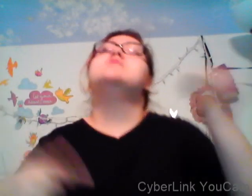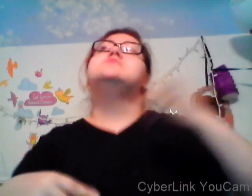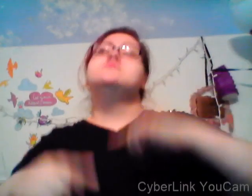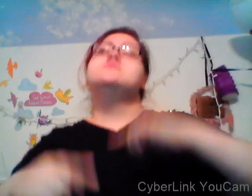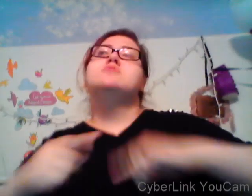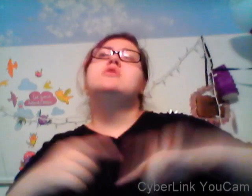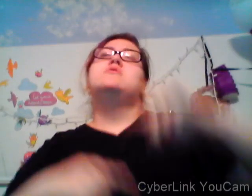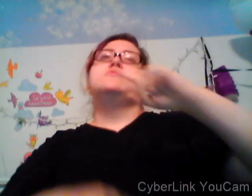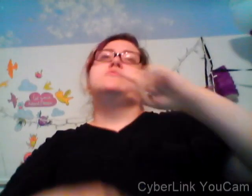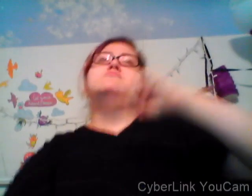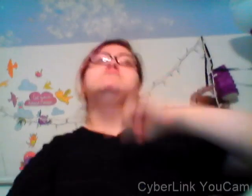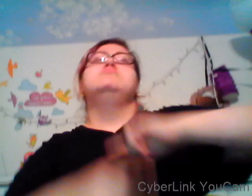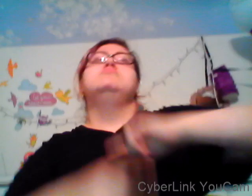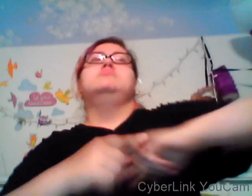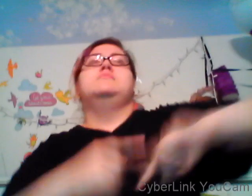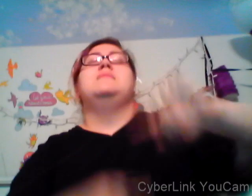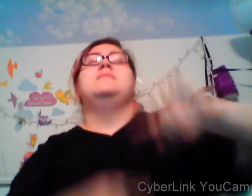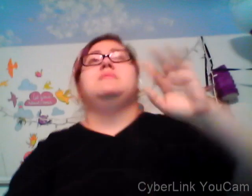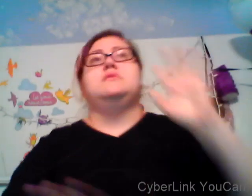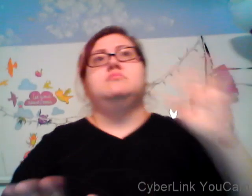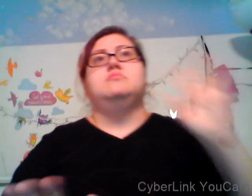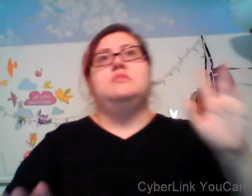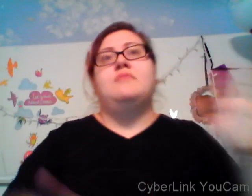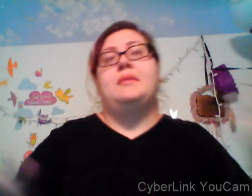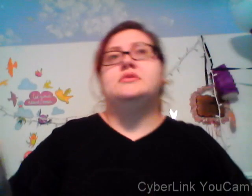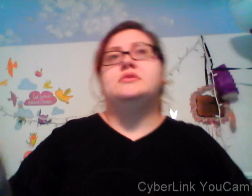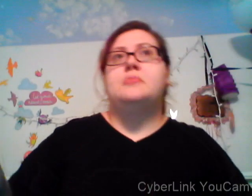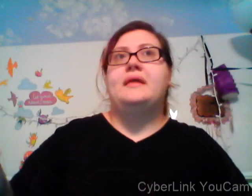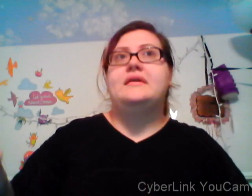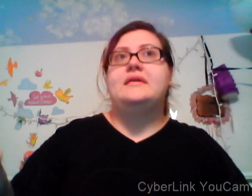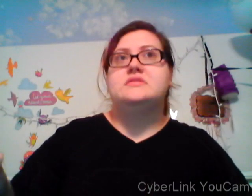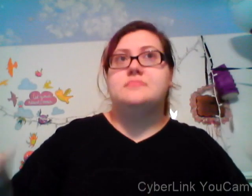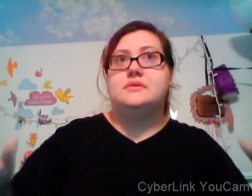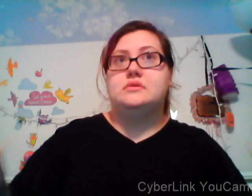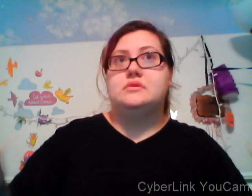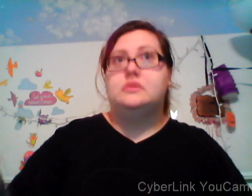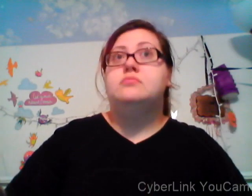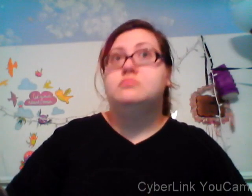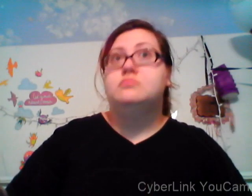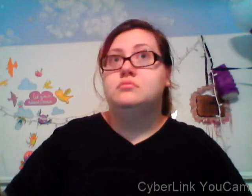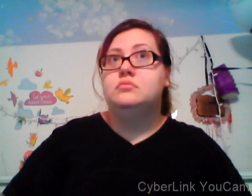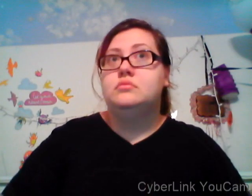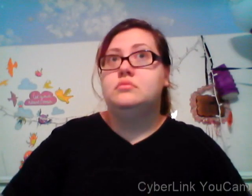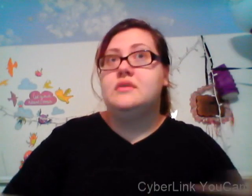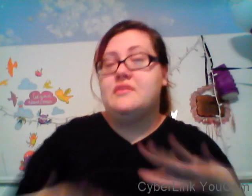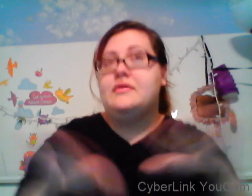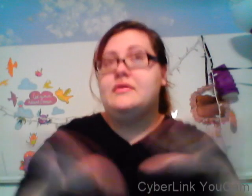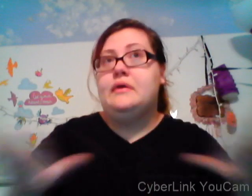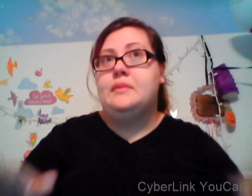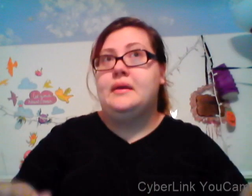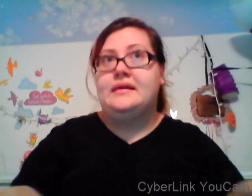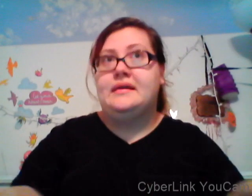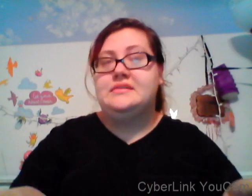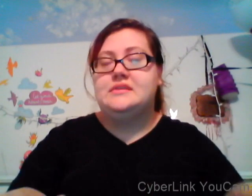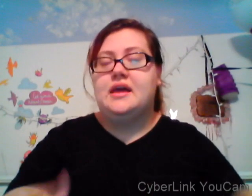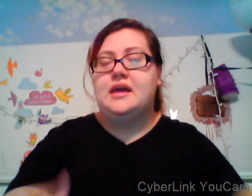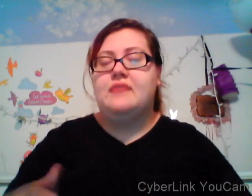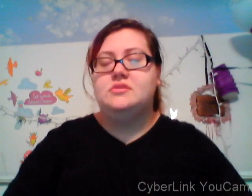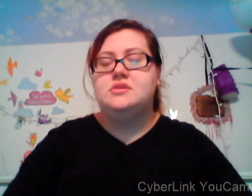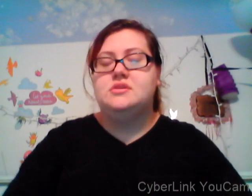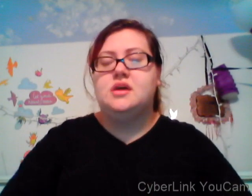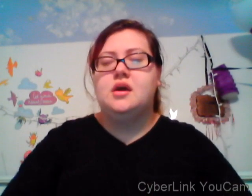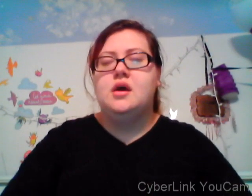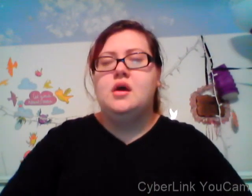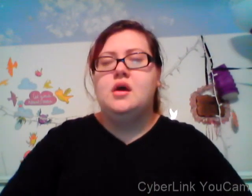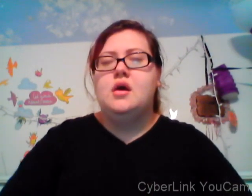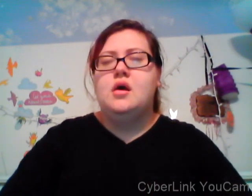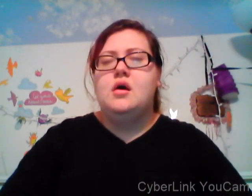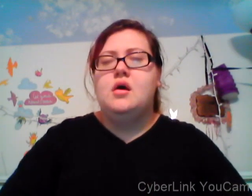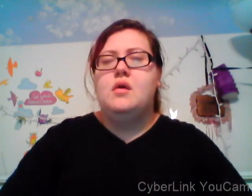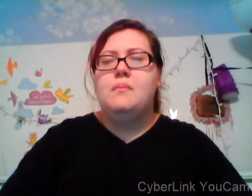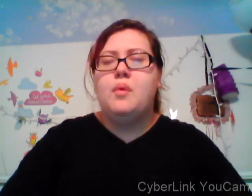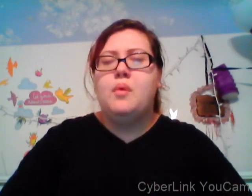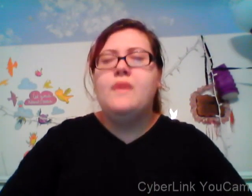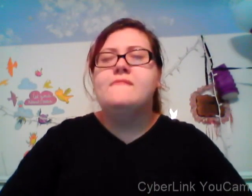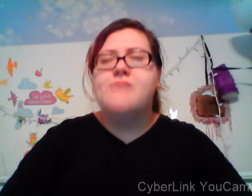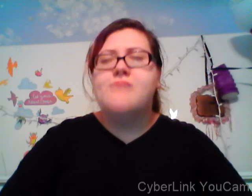you want in the world so there's that um so next